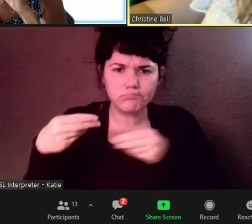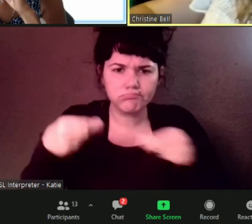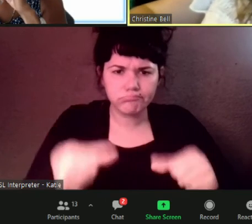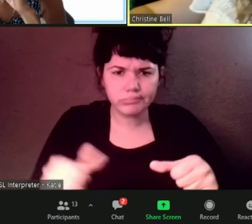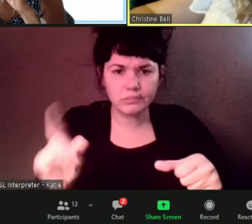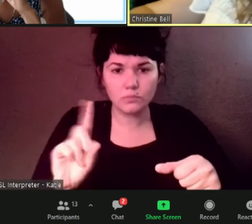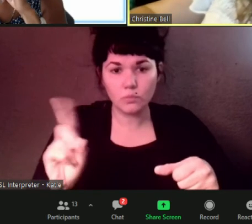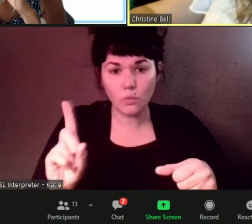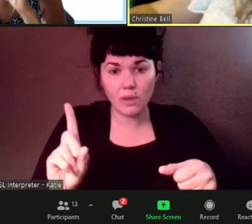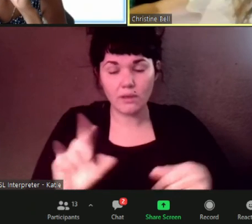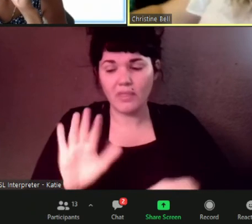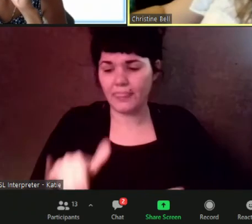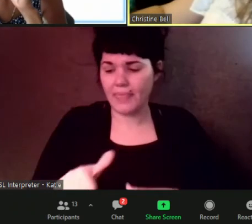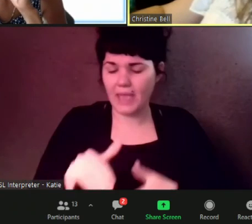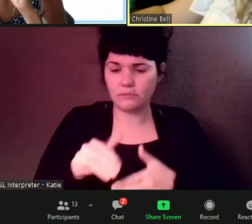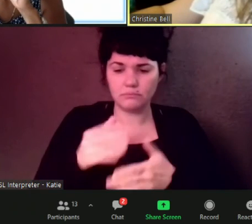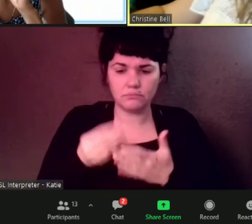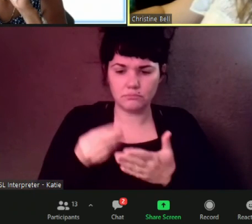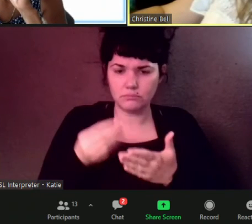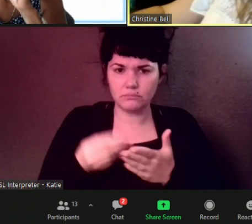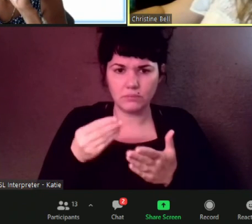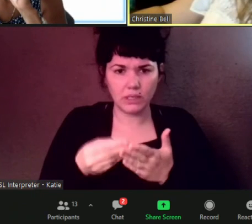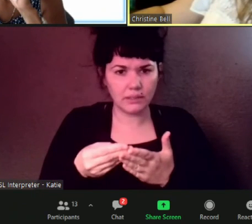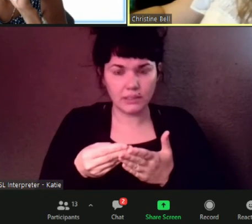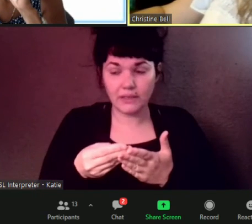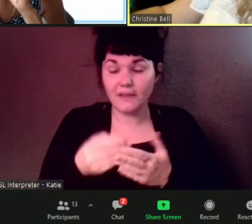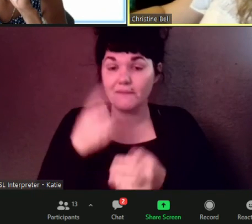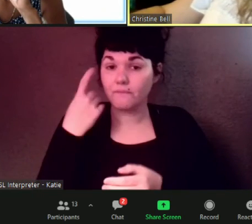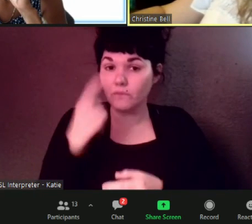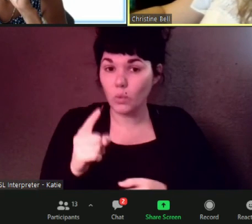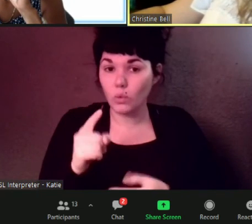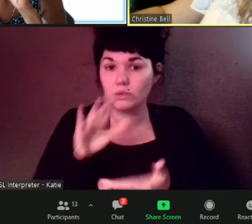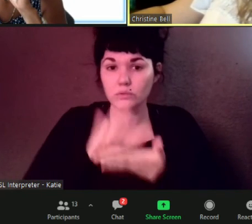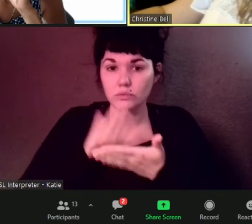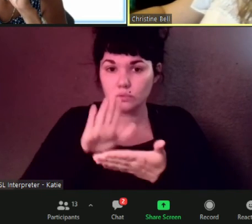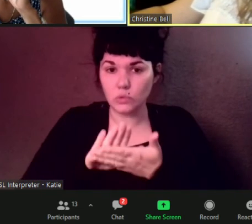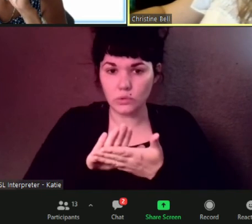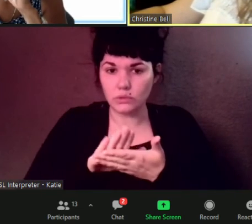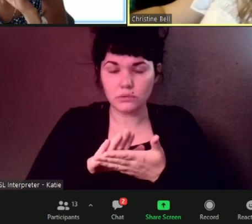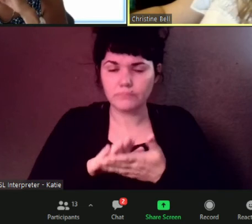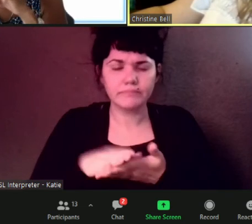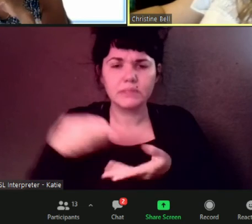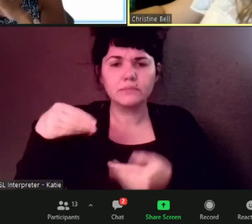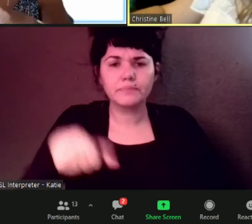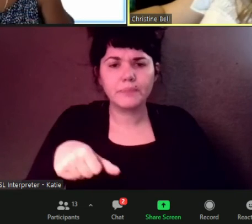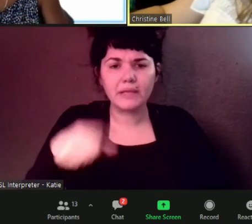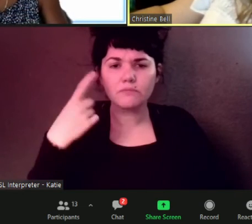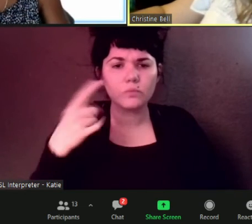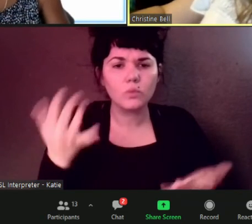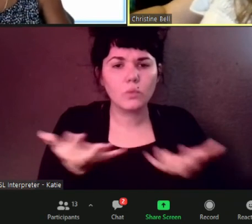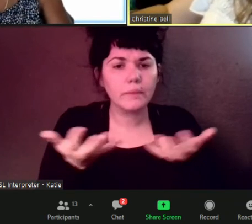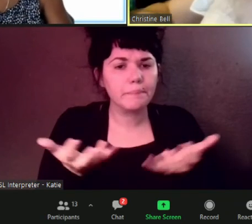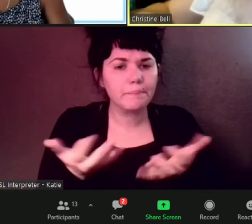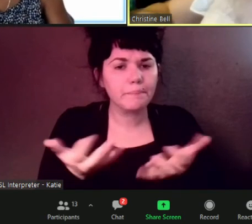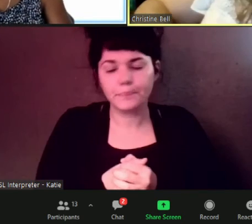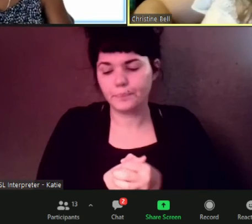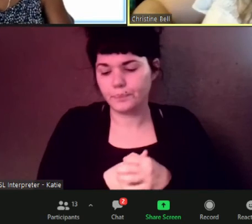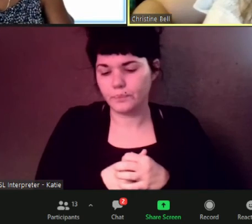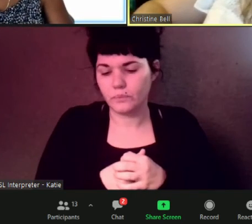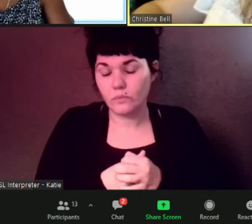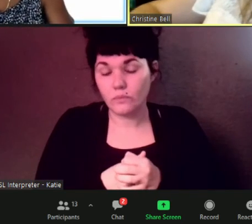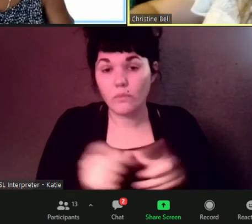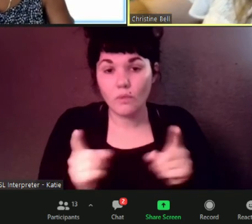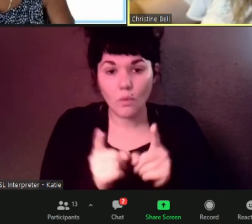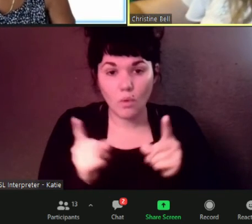those dollars dollars being spent in schools um and and then also for flood